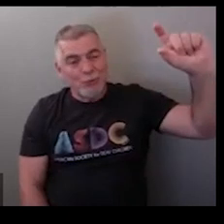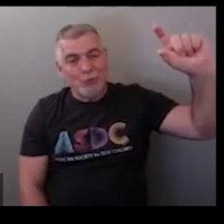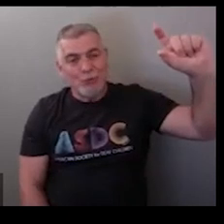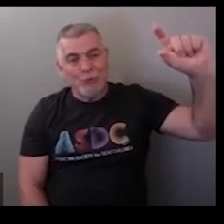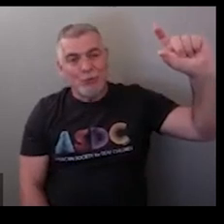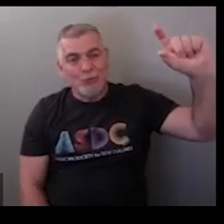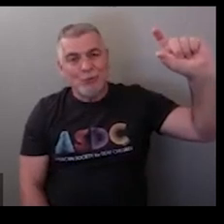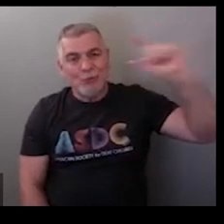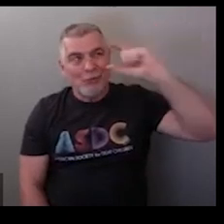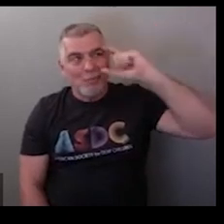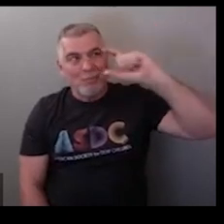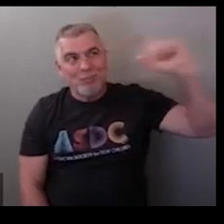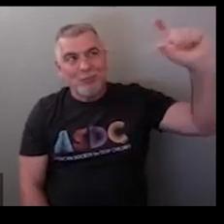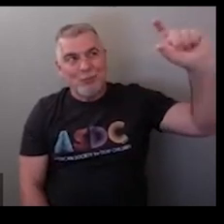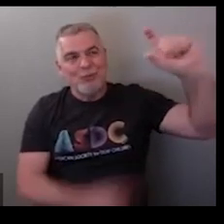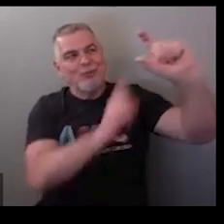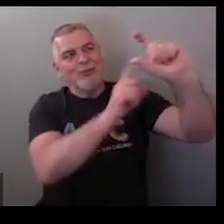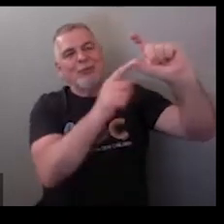this is a sign for moon